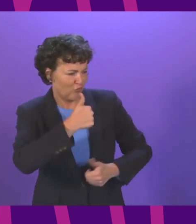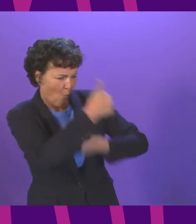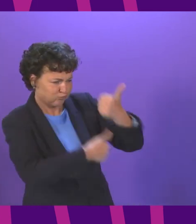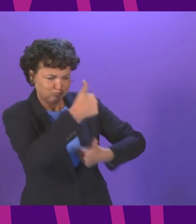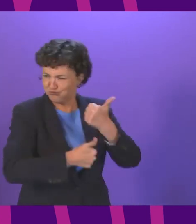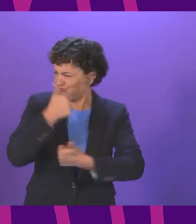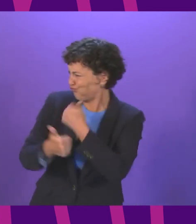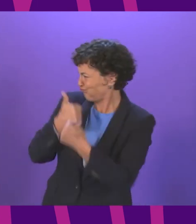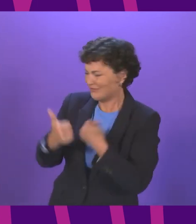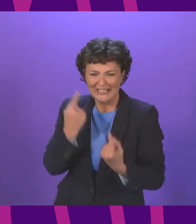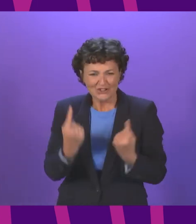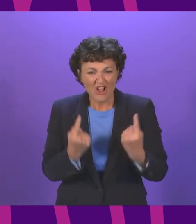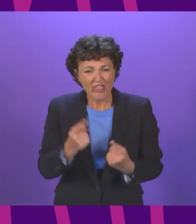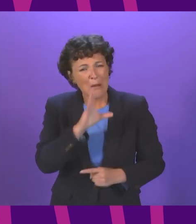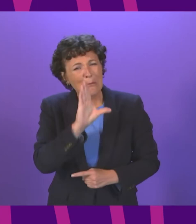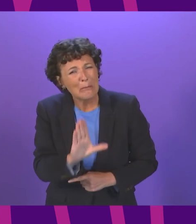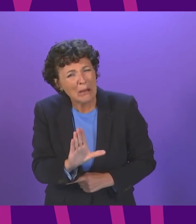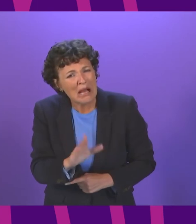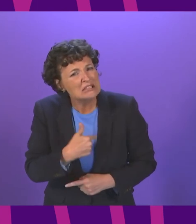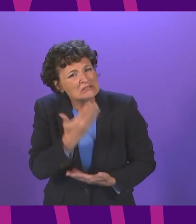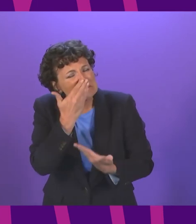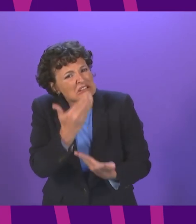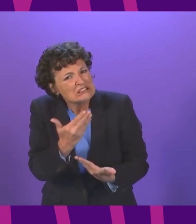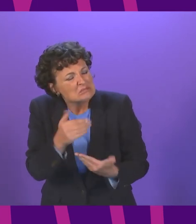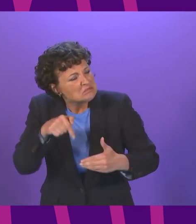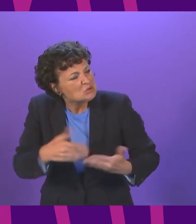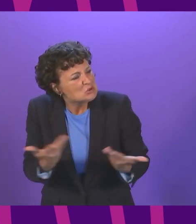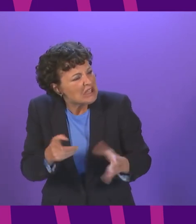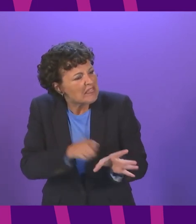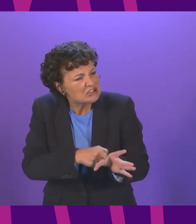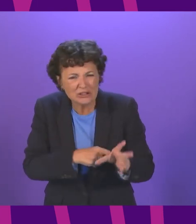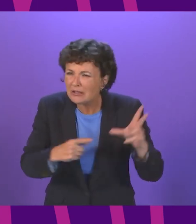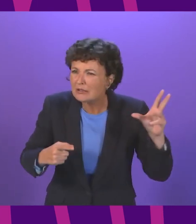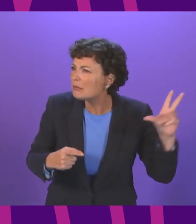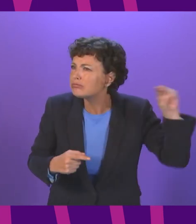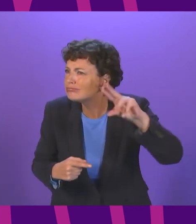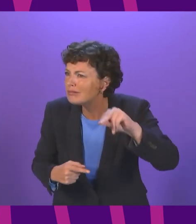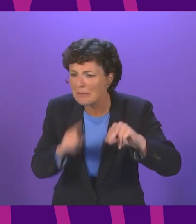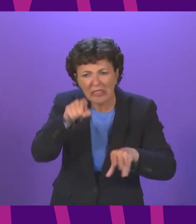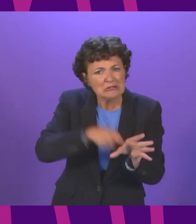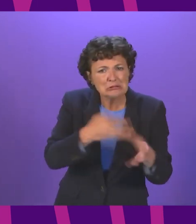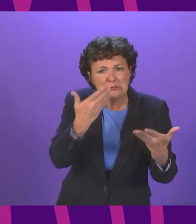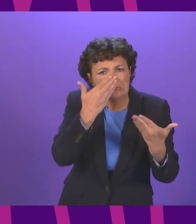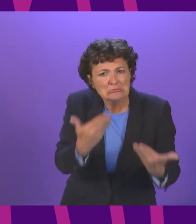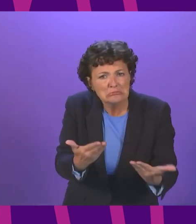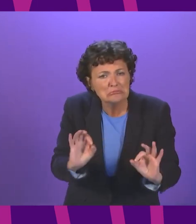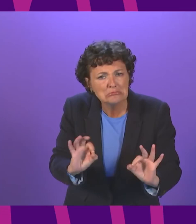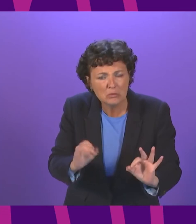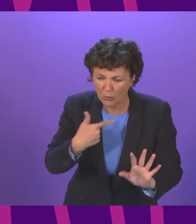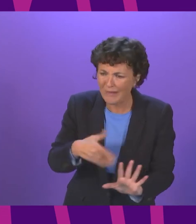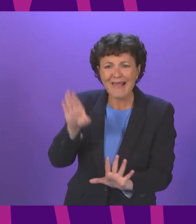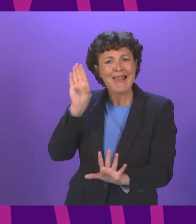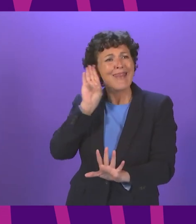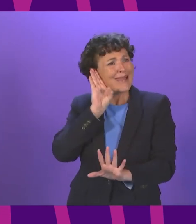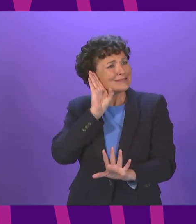most of the time but there didn't seem to be much of that this year there didn't seem to be much of that this year we listened from the